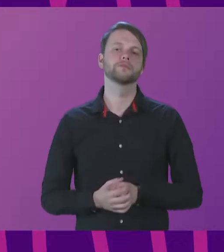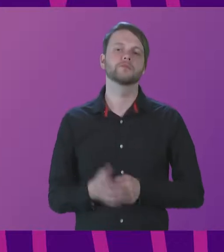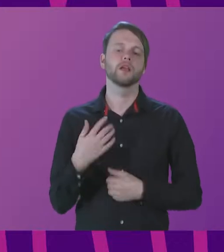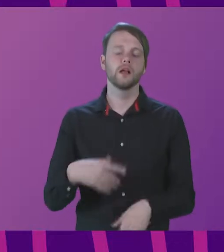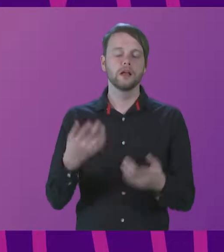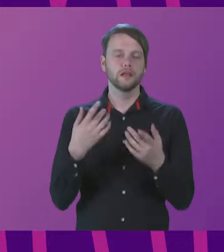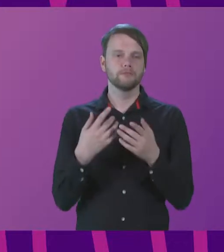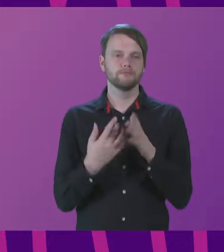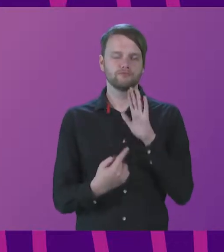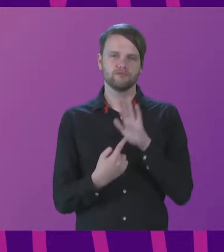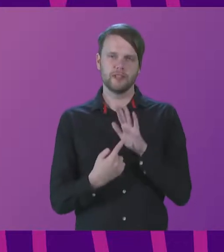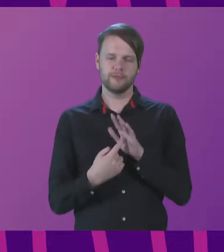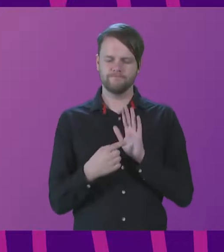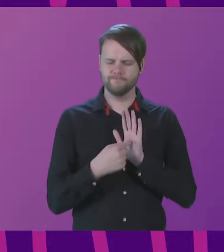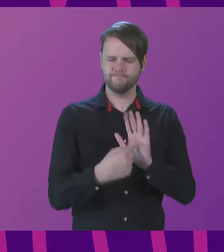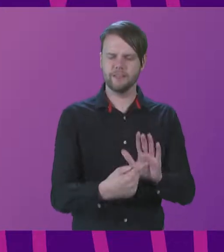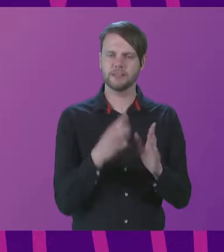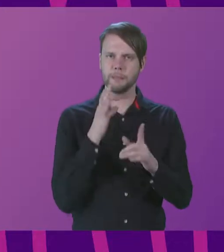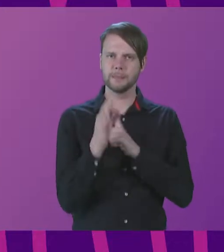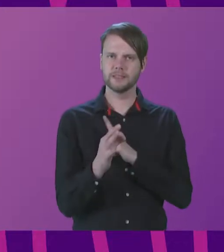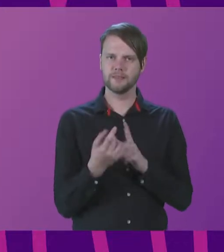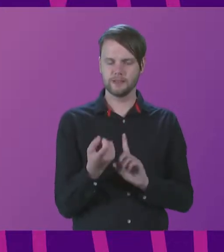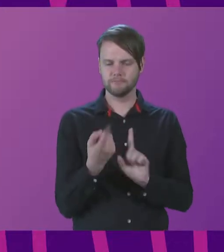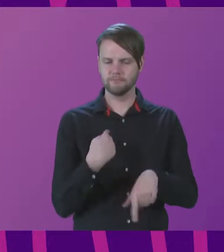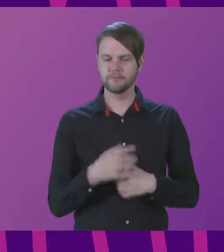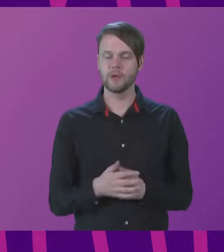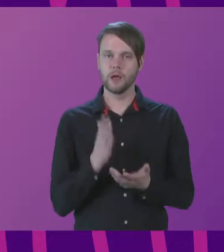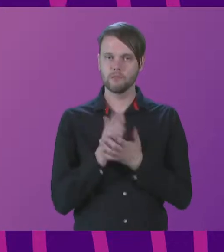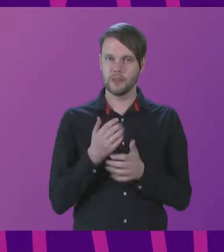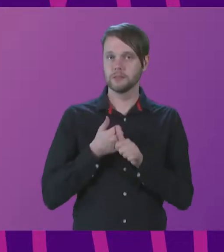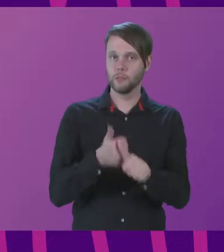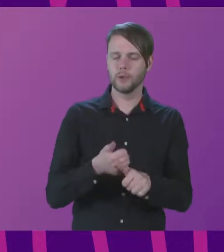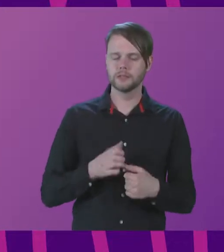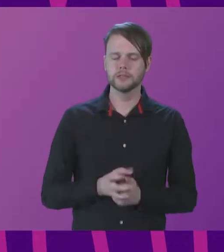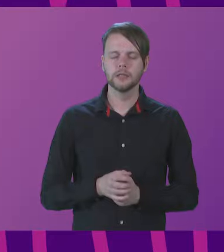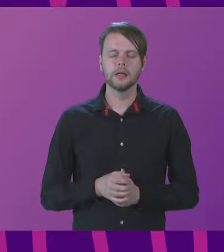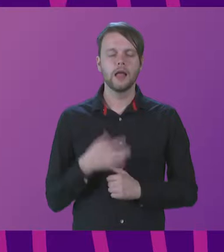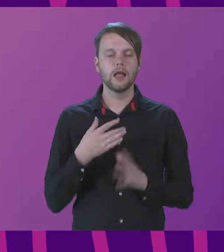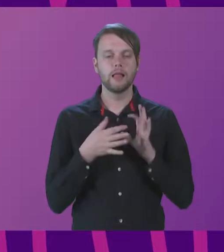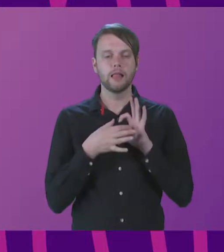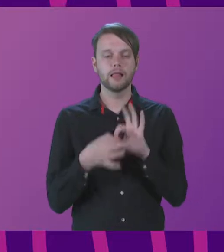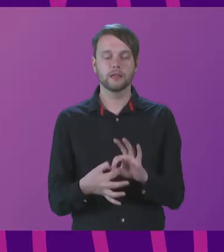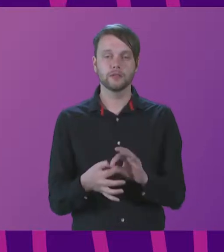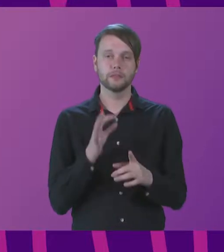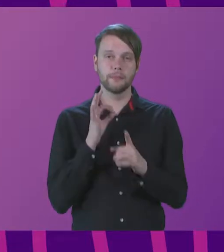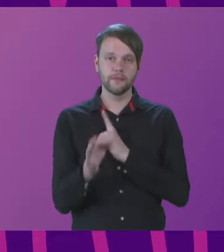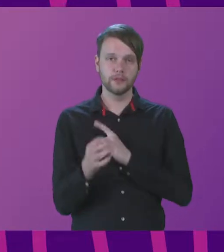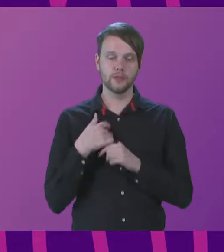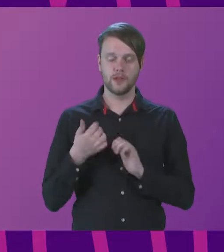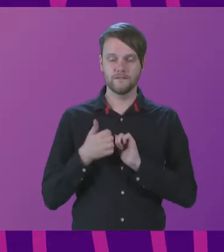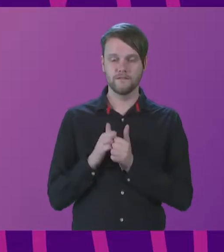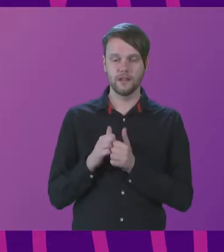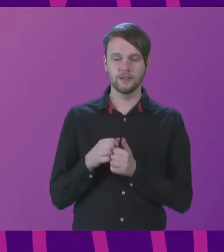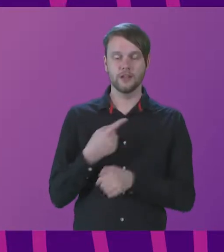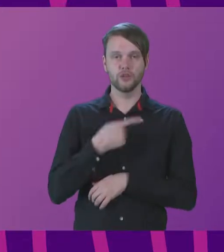underscore one of the particular suggestions, which I'm a great supporter of, in relation specifically to our friends